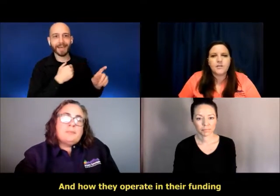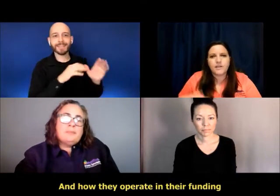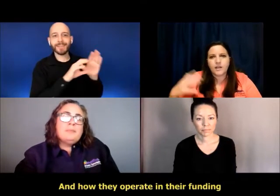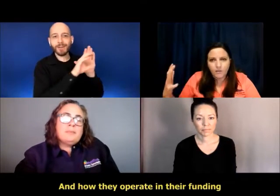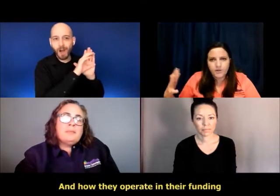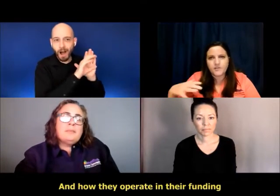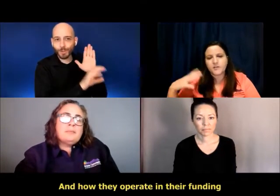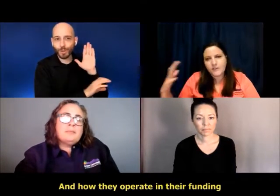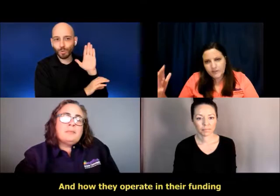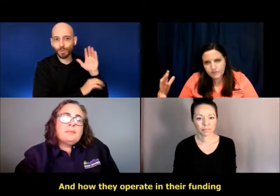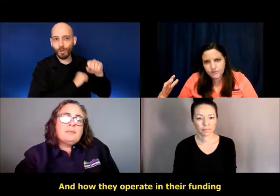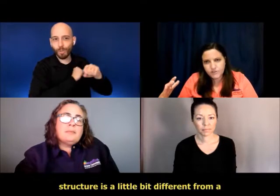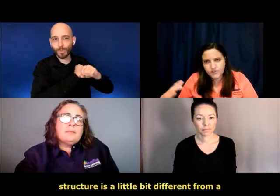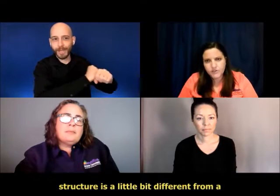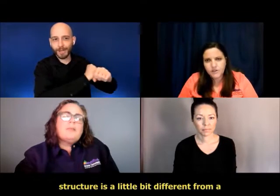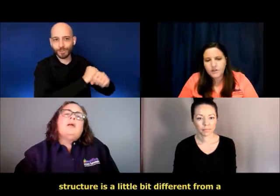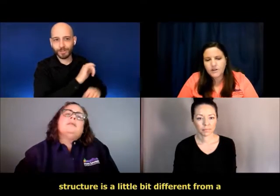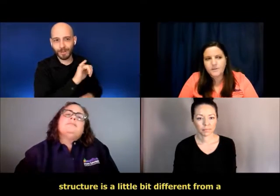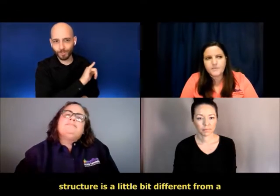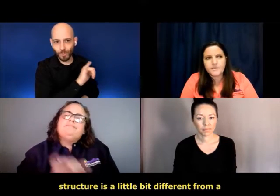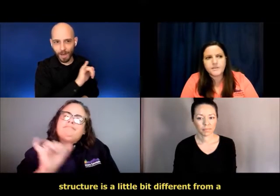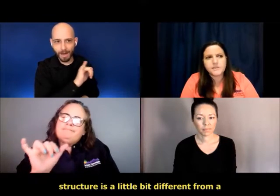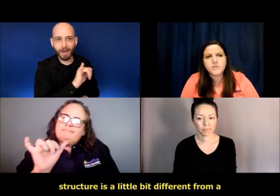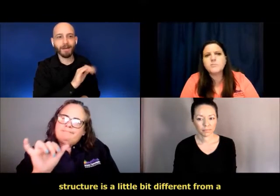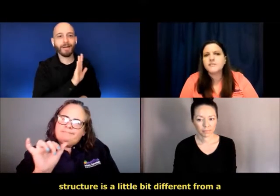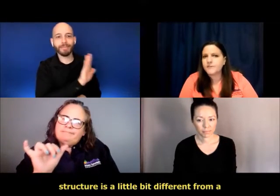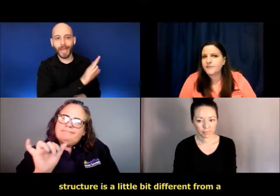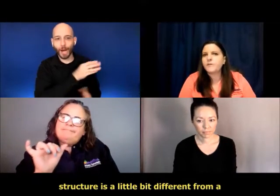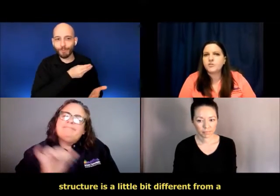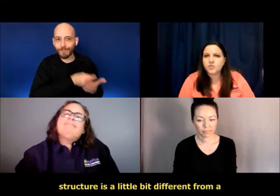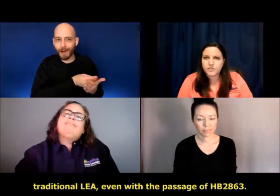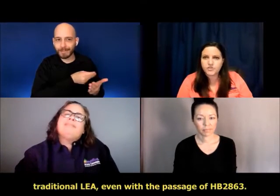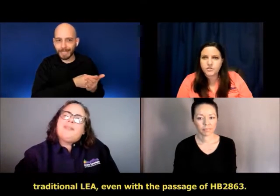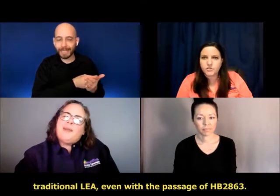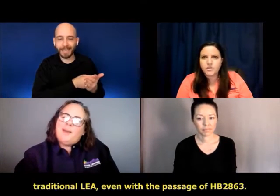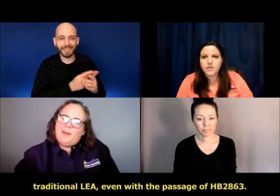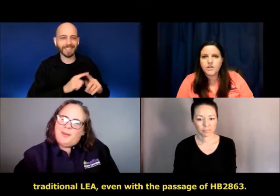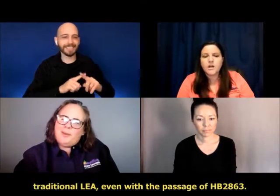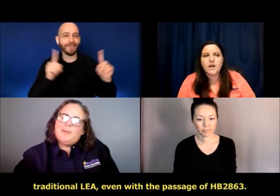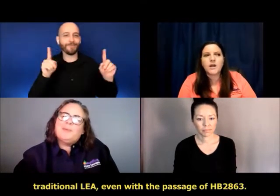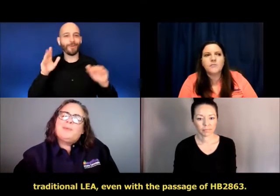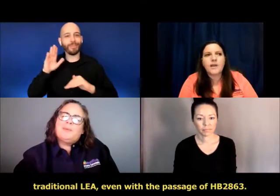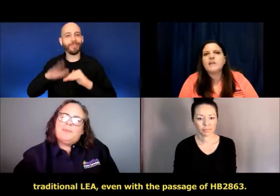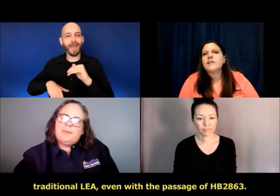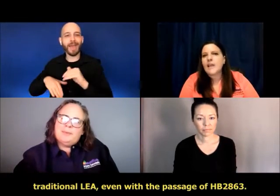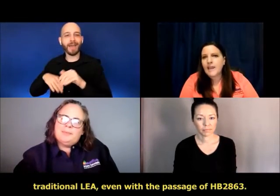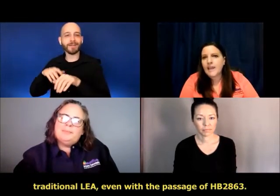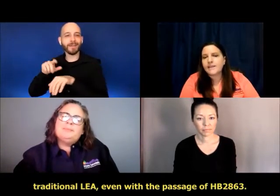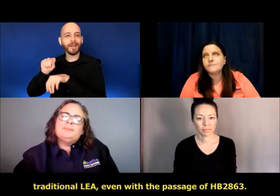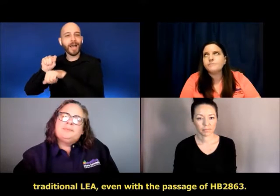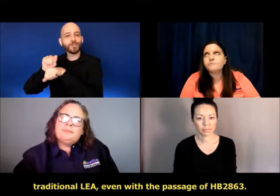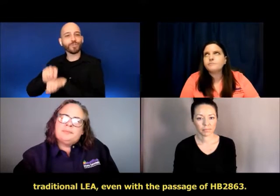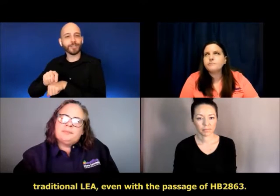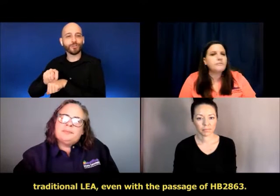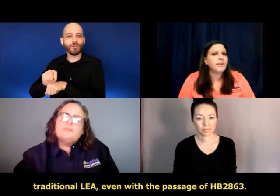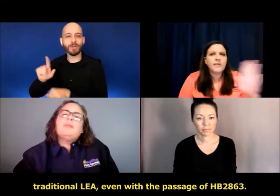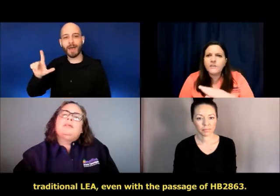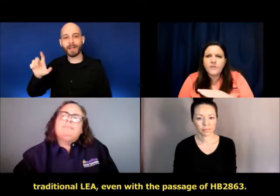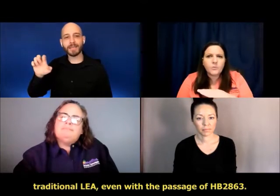and how they operate in their funding structure, um, is a little bit different from a traditional, um, LEA.